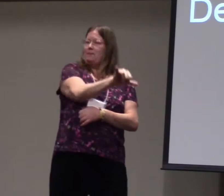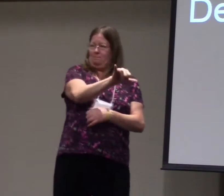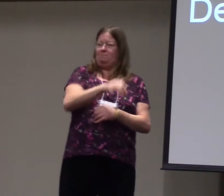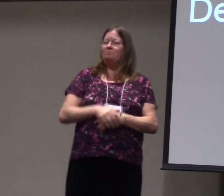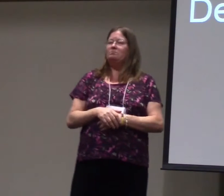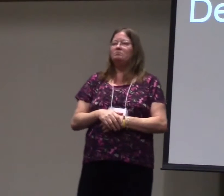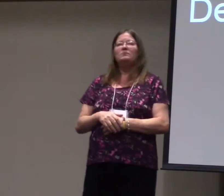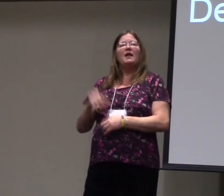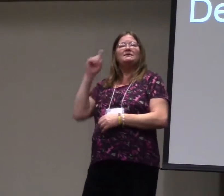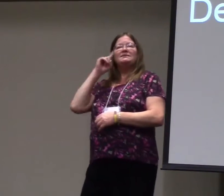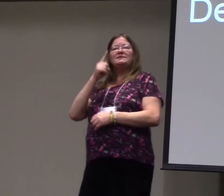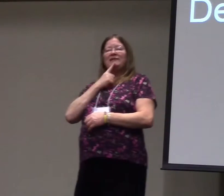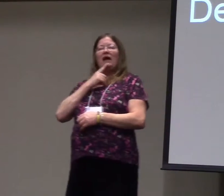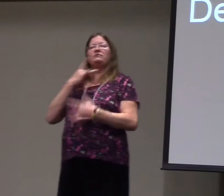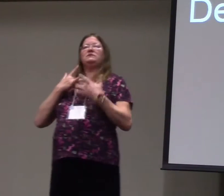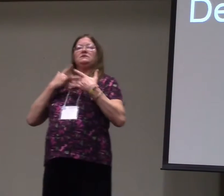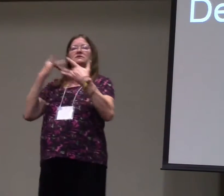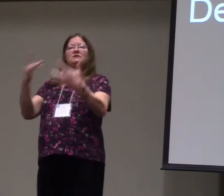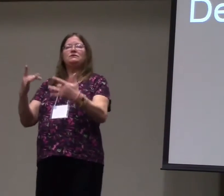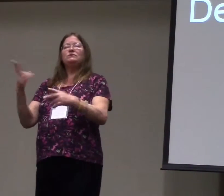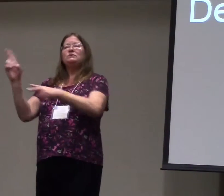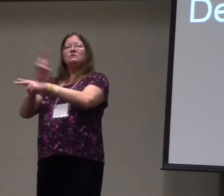And you understand why hearing in deaf are now the same.